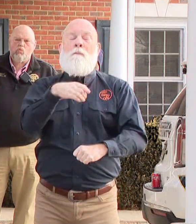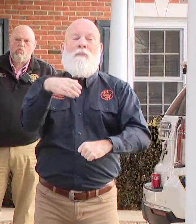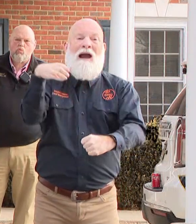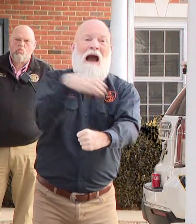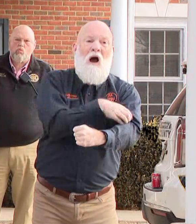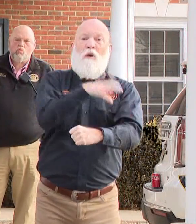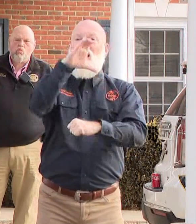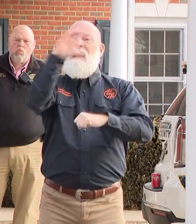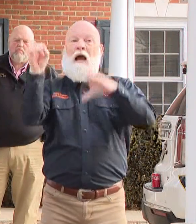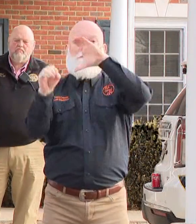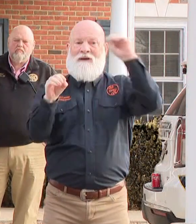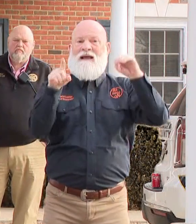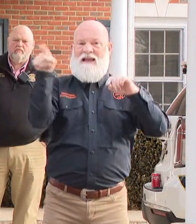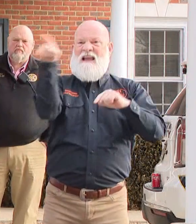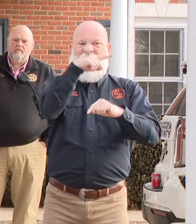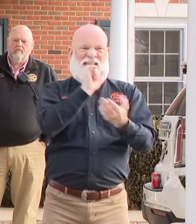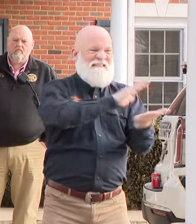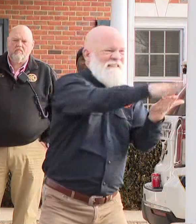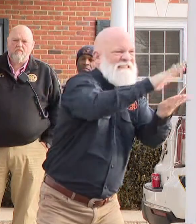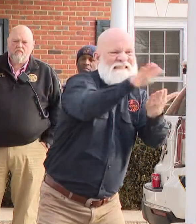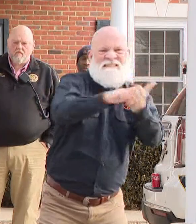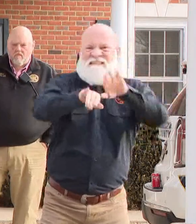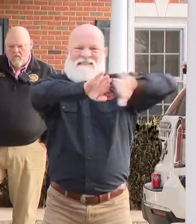Sheriff Darrell Dix to step forward for comment. time. Thank you.